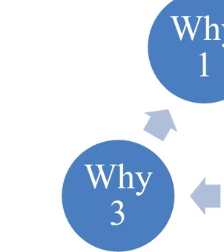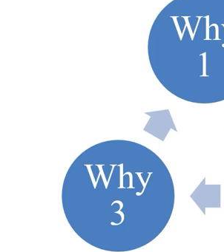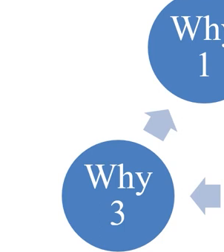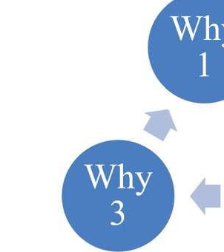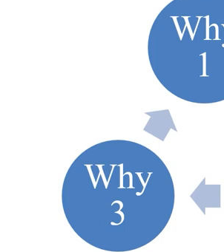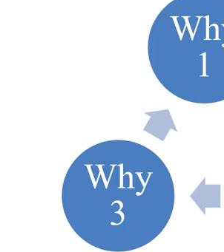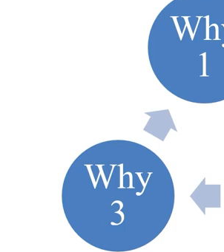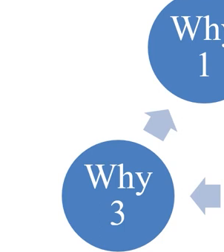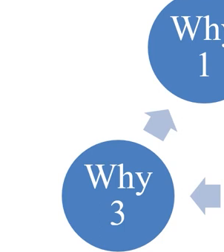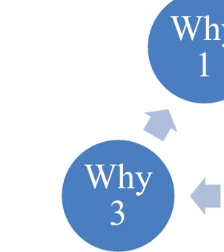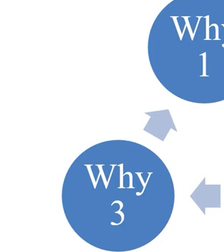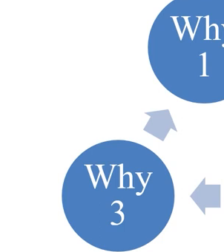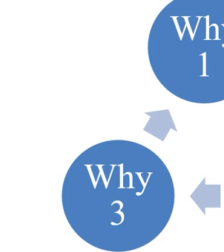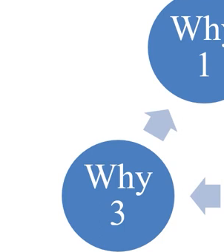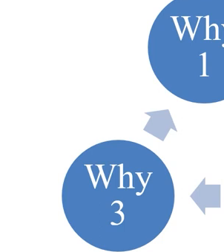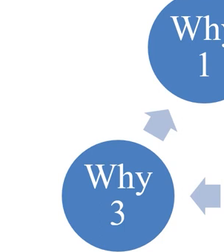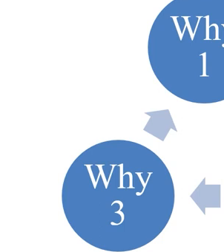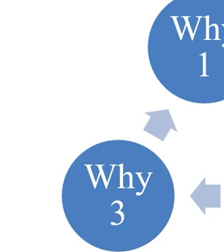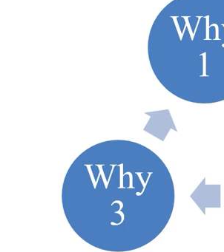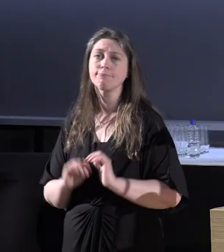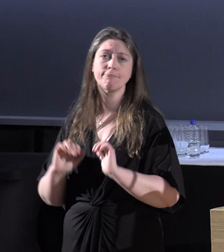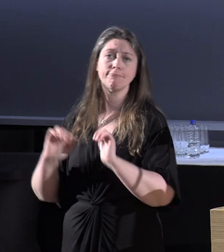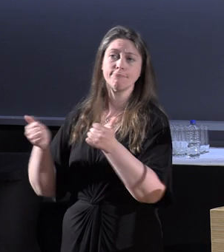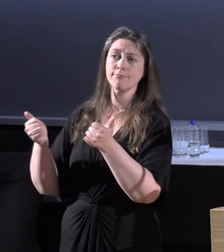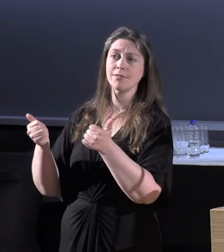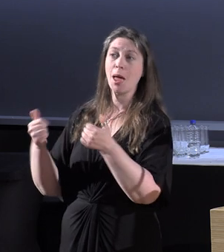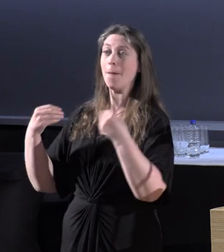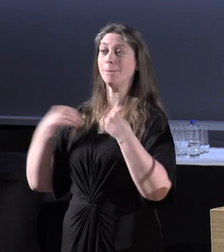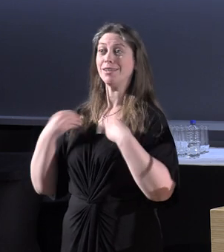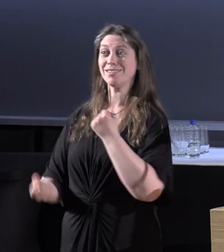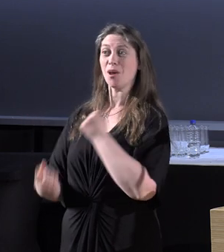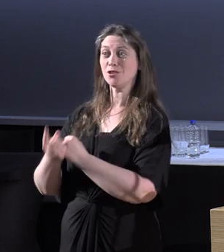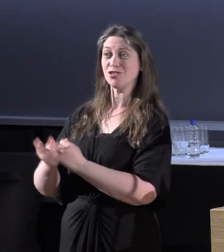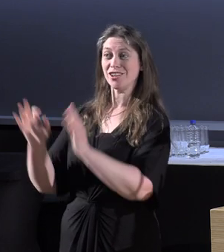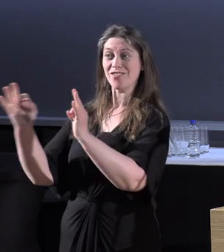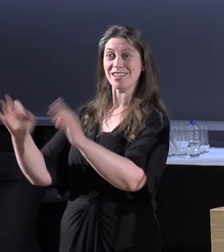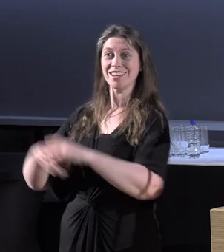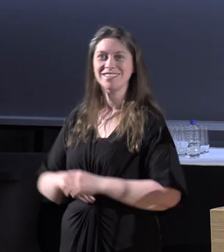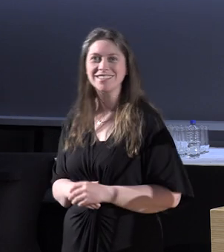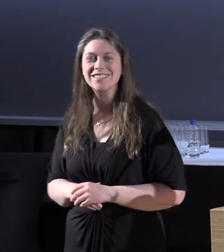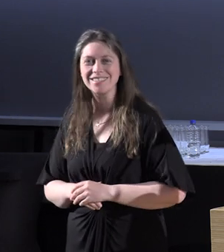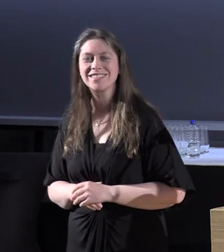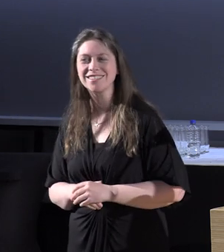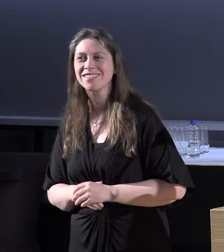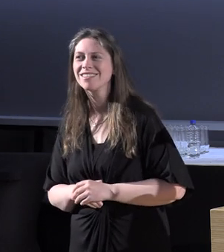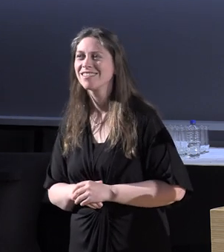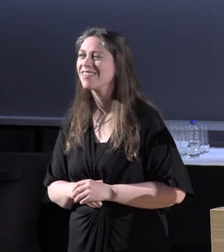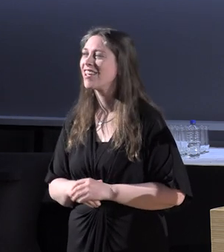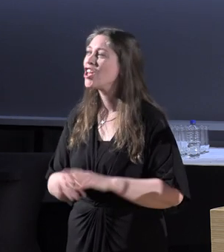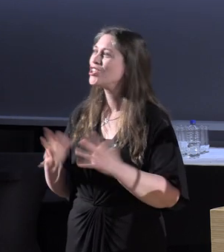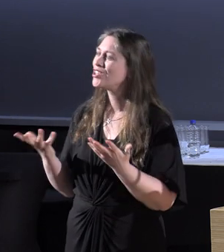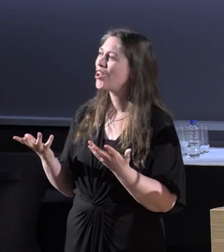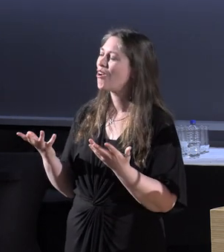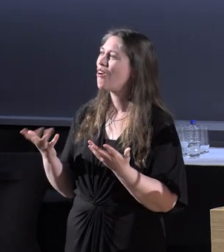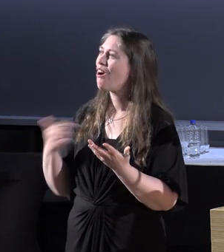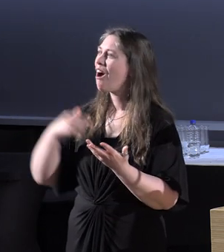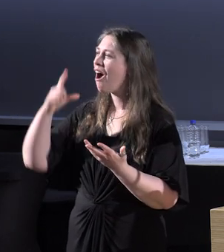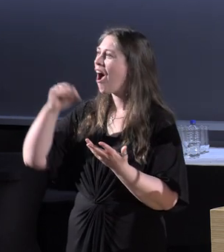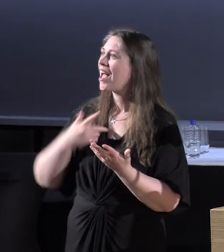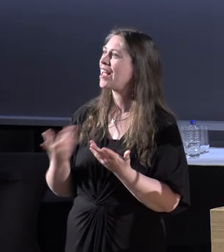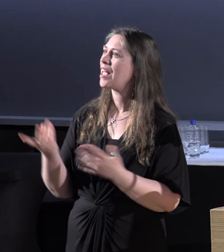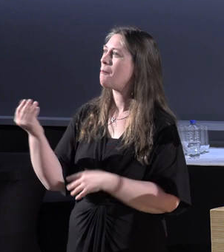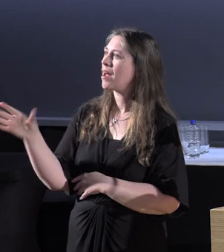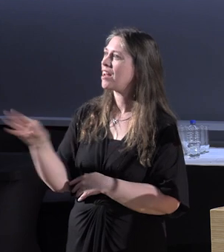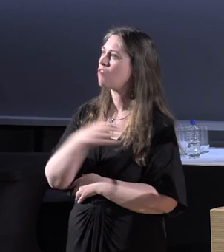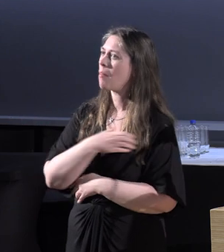Well, isn't that great? So this is a business opportunity. So I can get some money